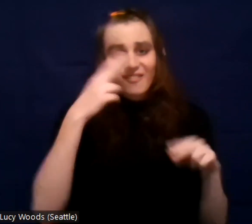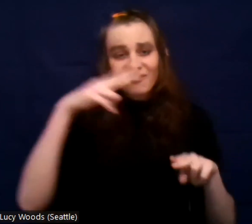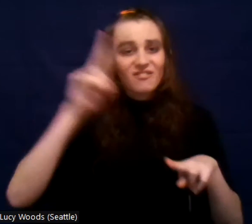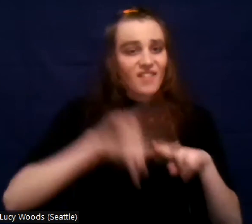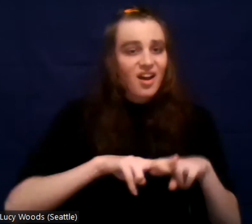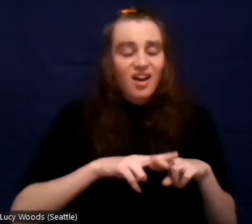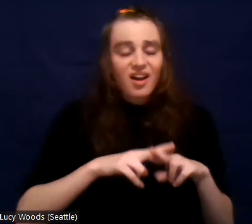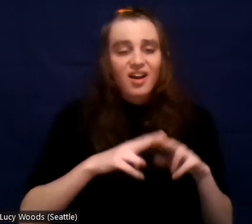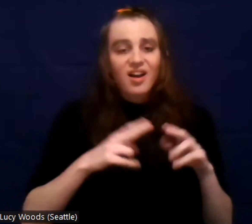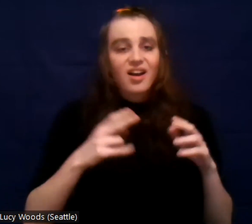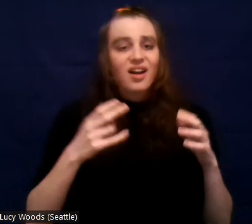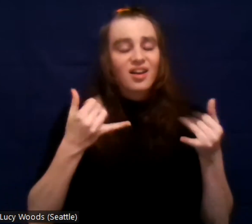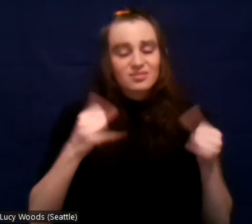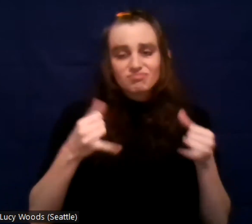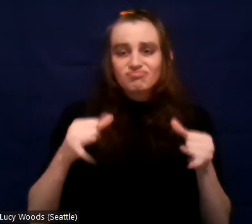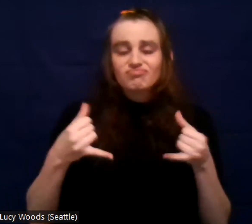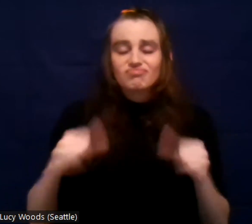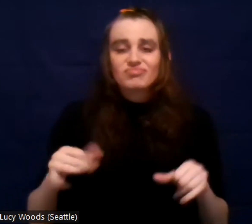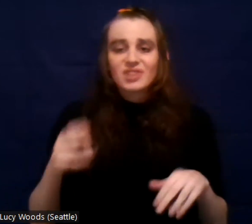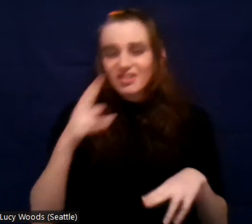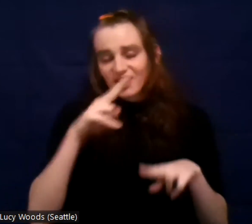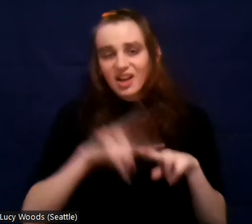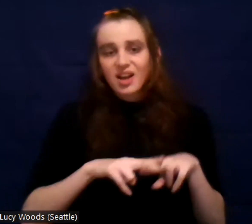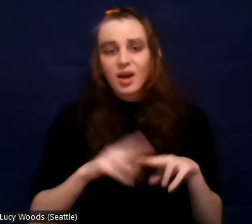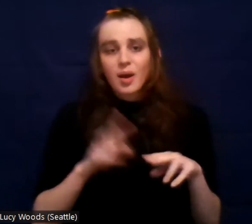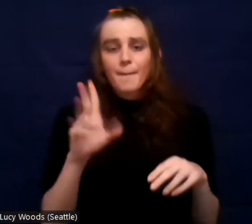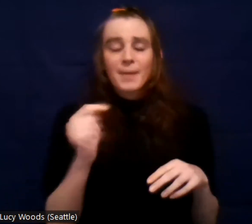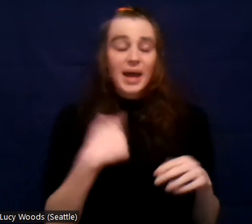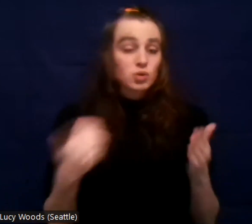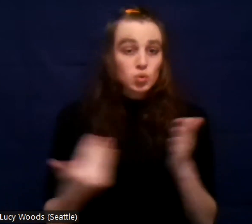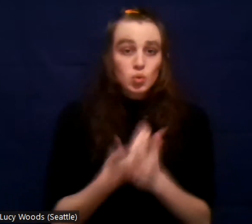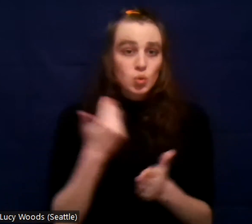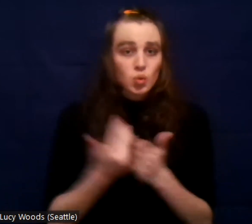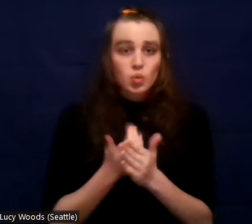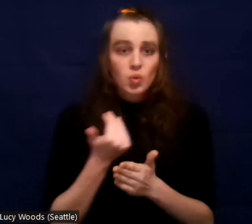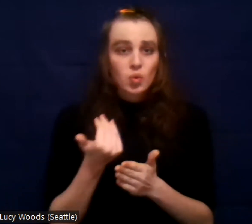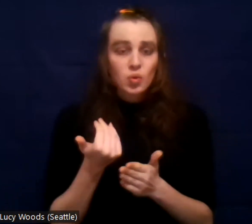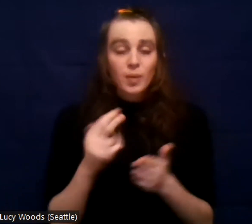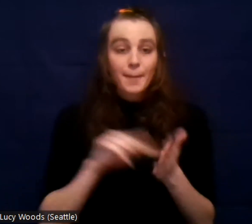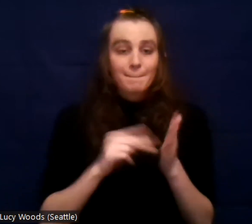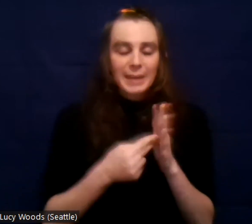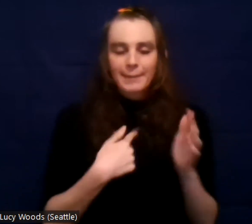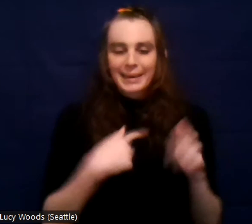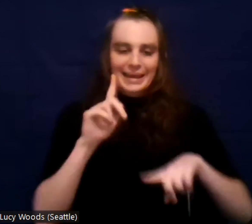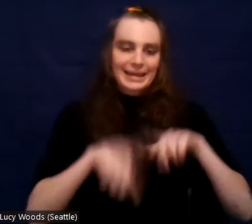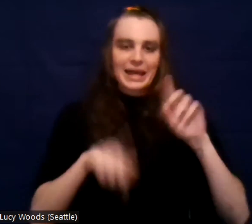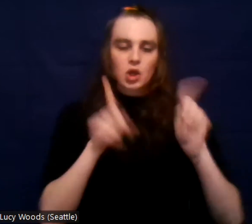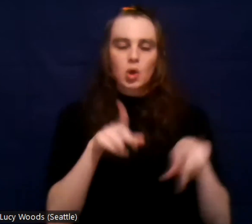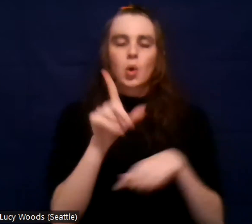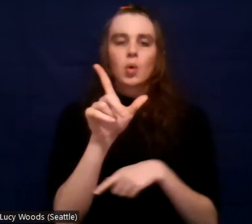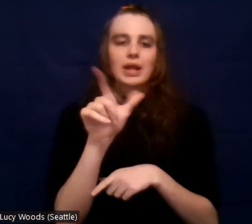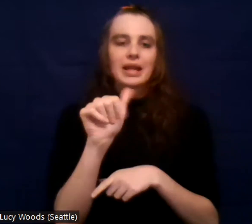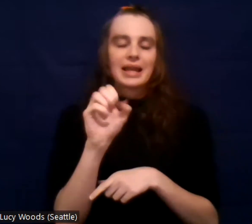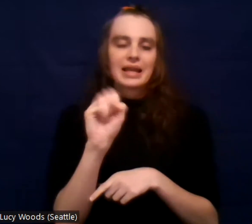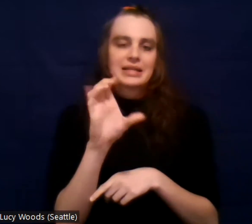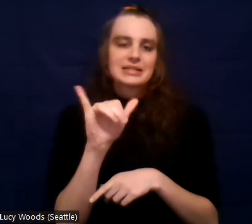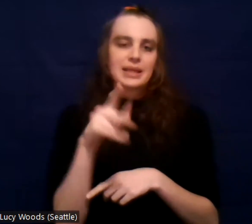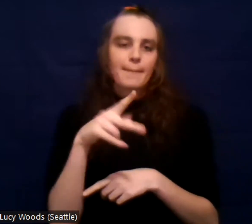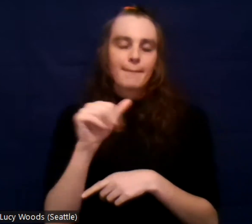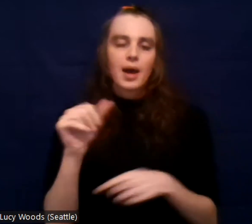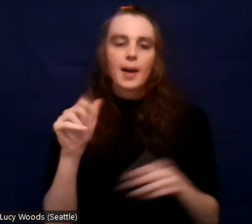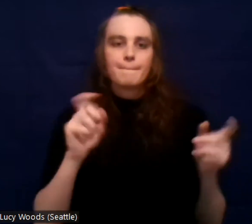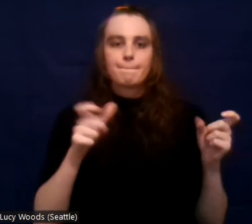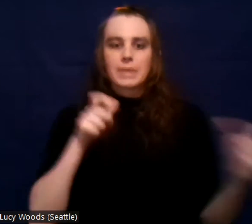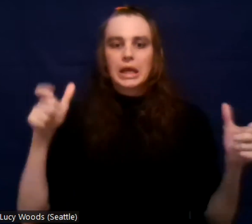I was on, um, newcomer contract. I wasn't able to attend Lacey Paul that year because I